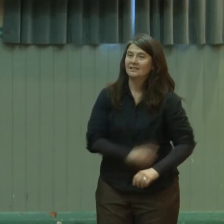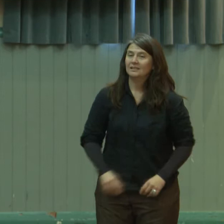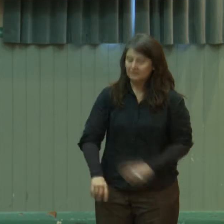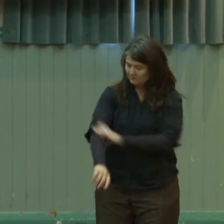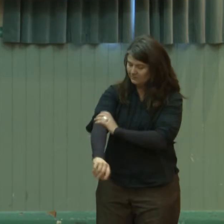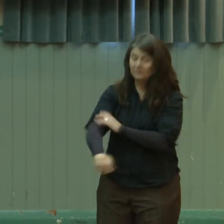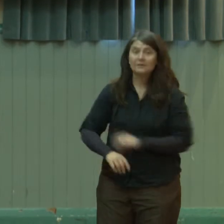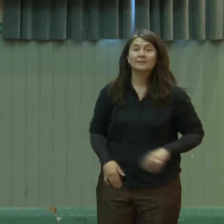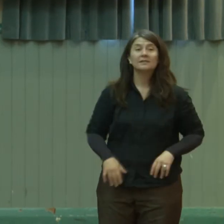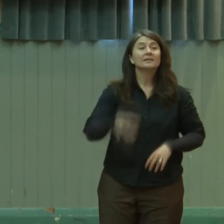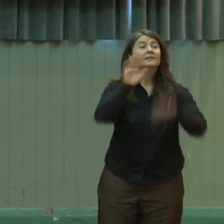Good morning ladies and gentlemen.